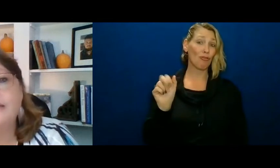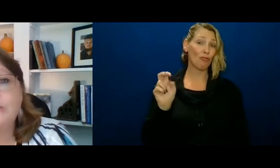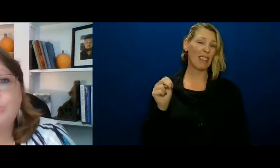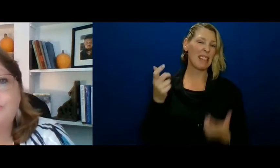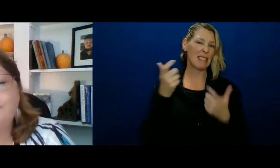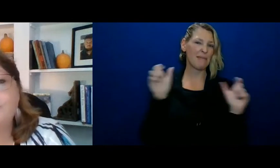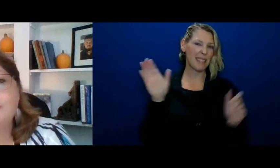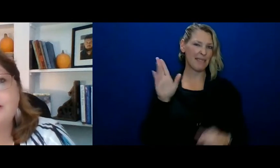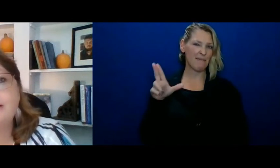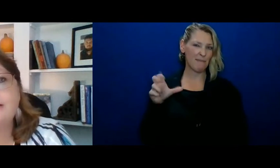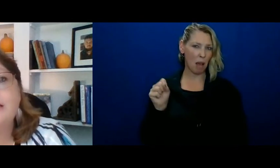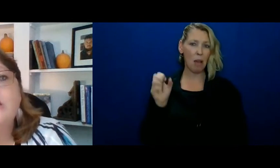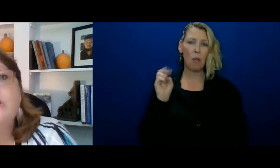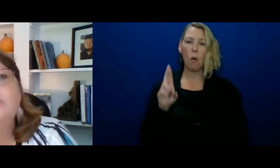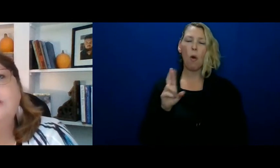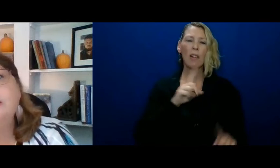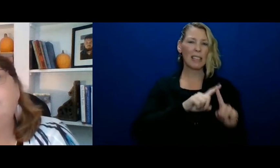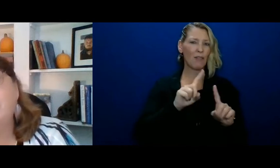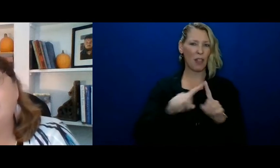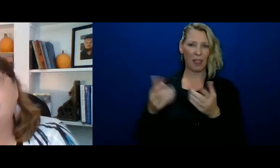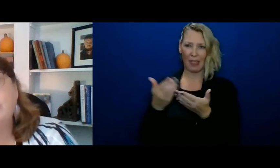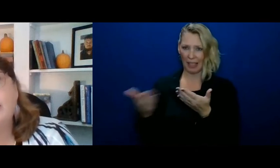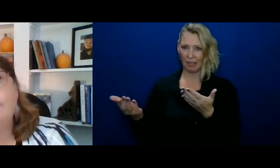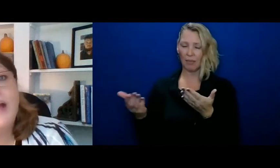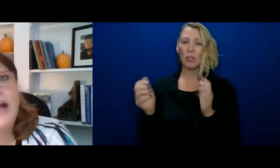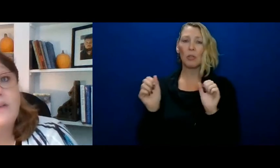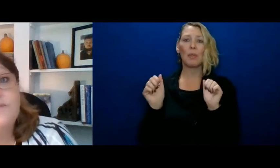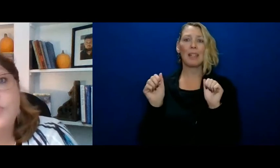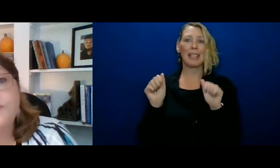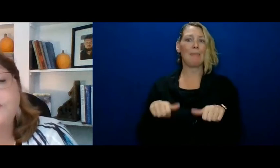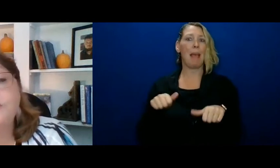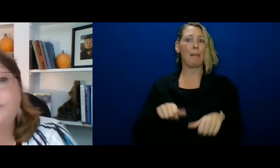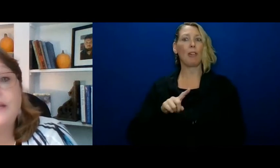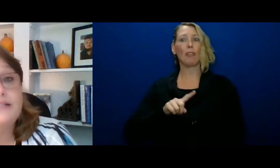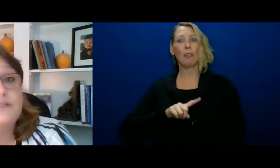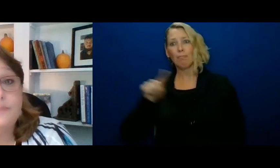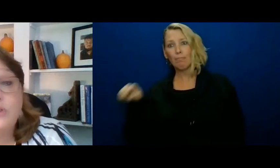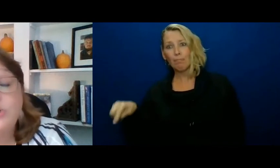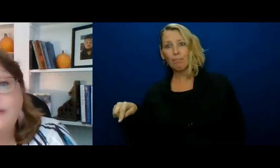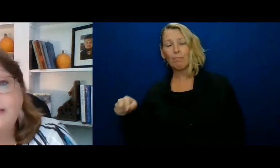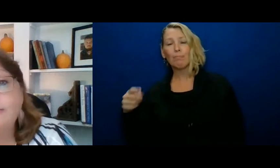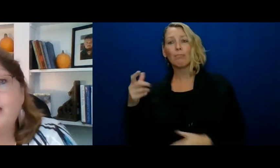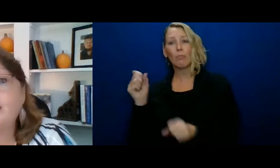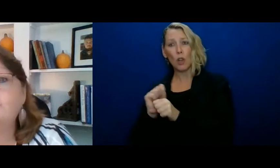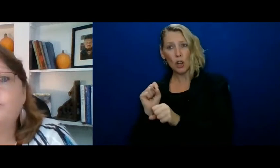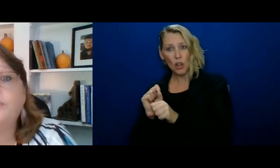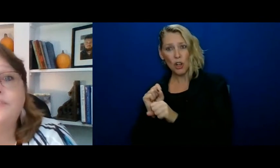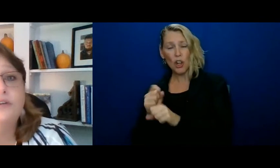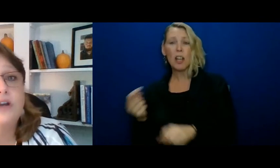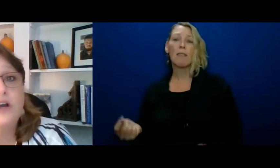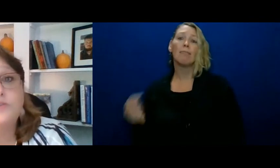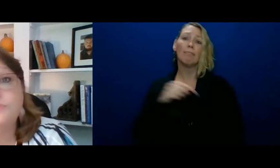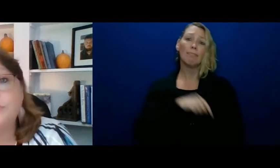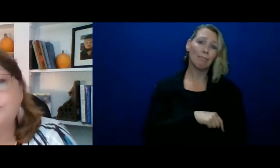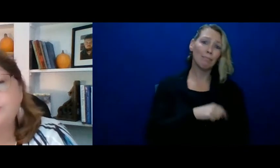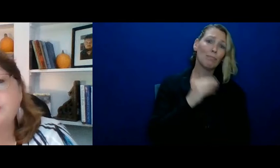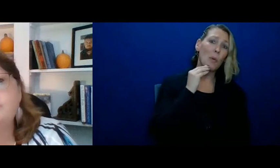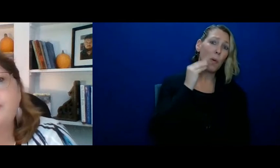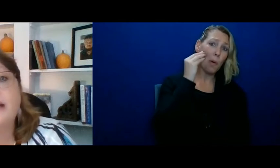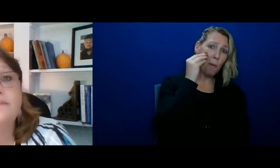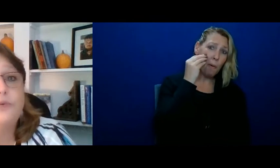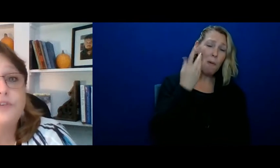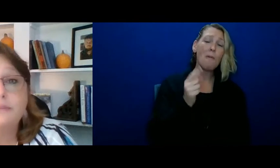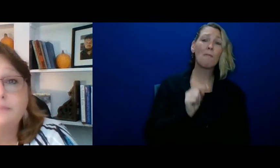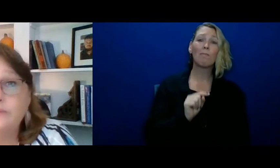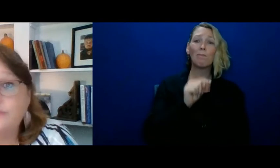be a combination of those things. You need to be able to get back and forth to your place of employment, back and forth to contributions,